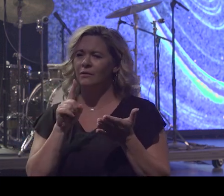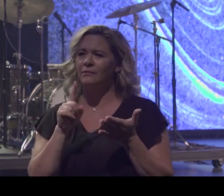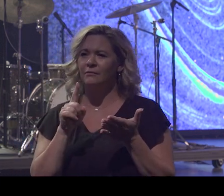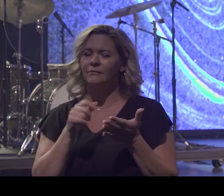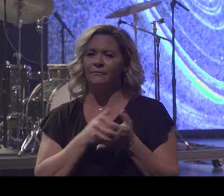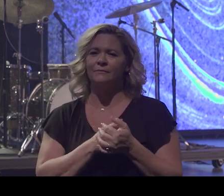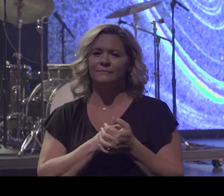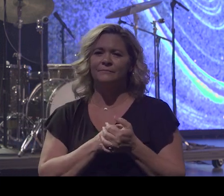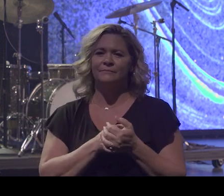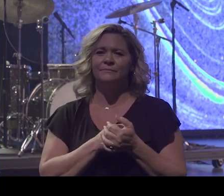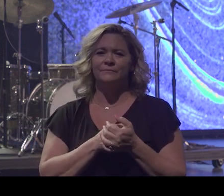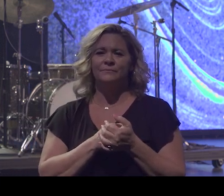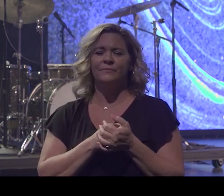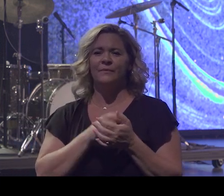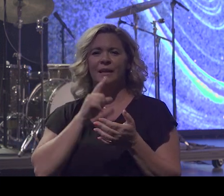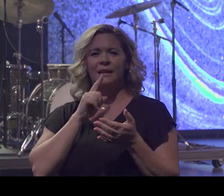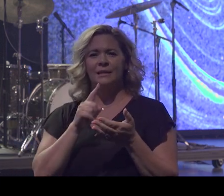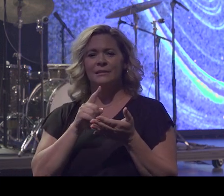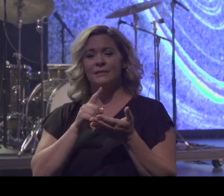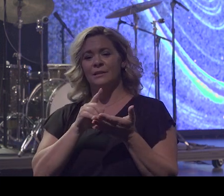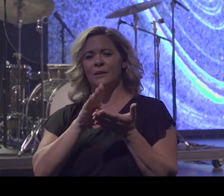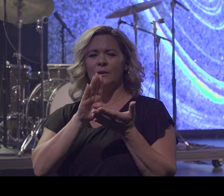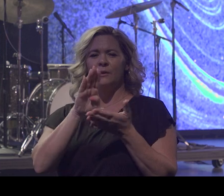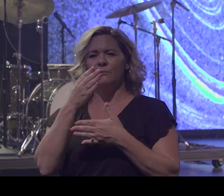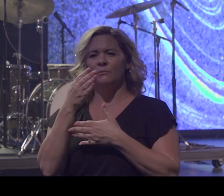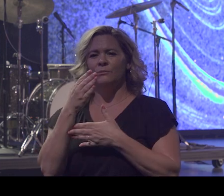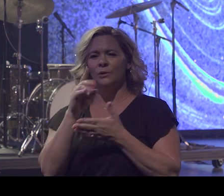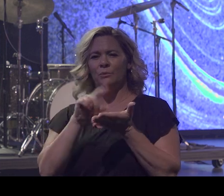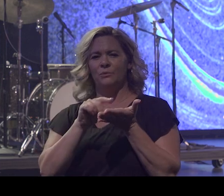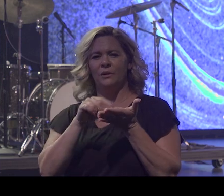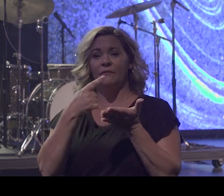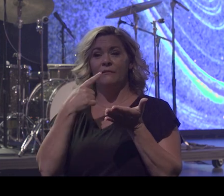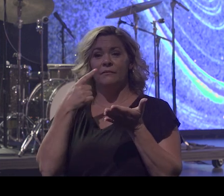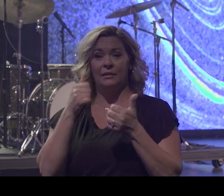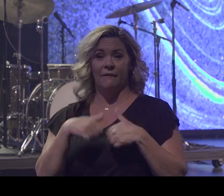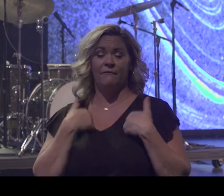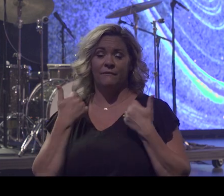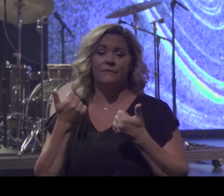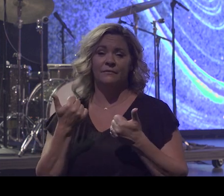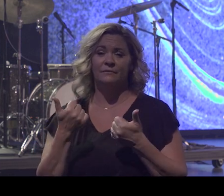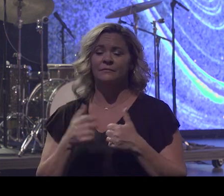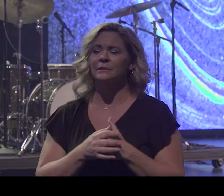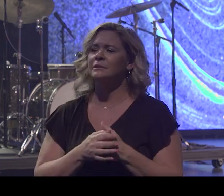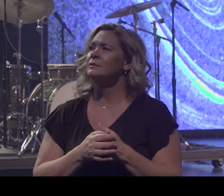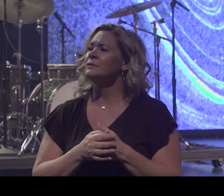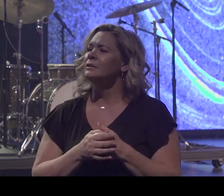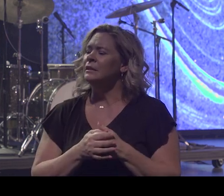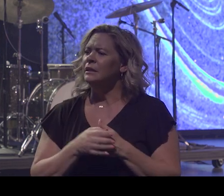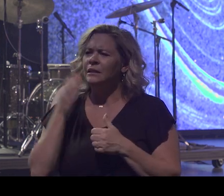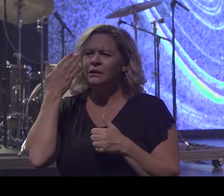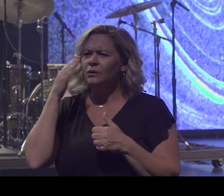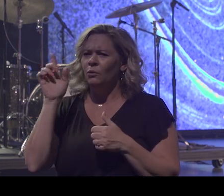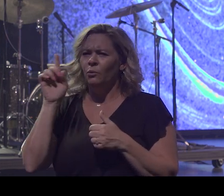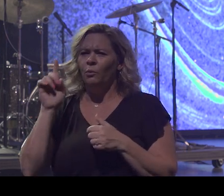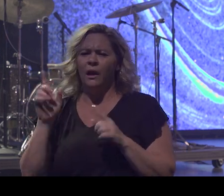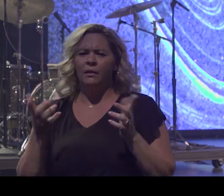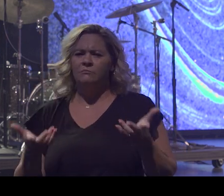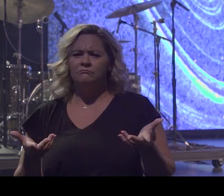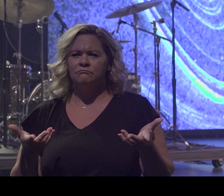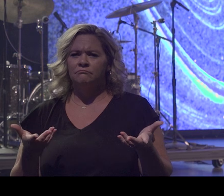It's the blueprint of life. I don't know where we went wrong with